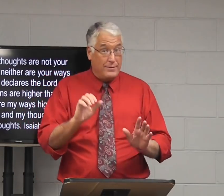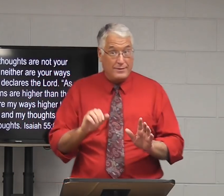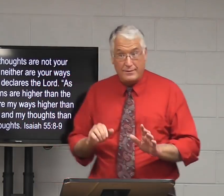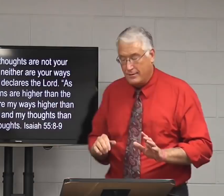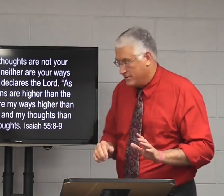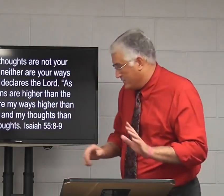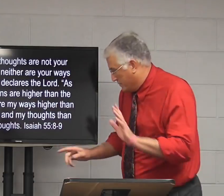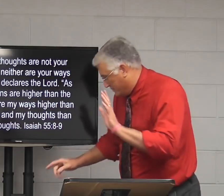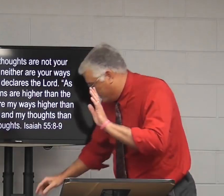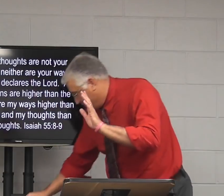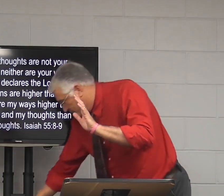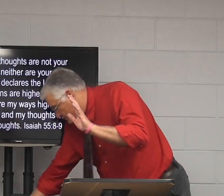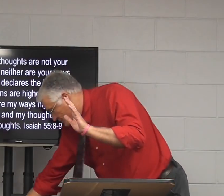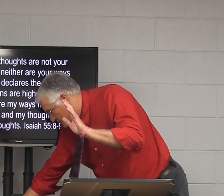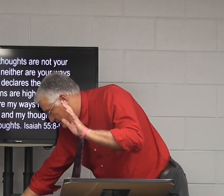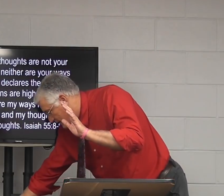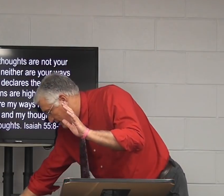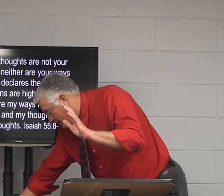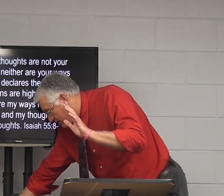Why did you try to let him cover up his crimes?